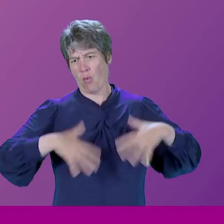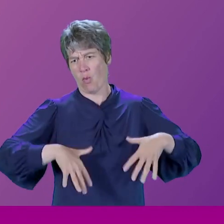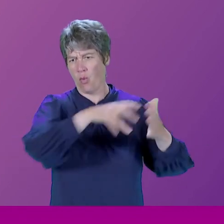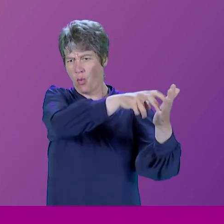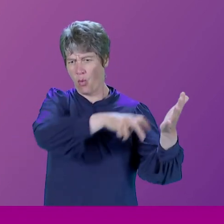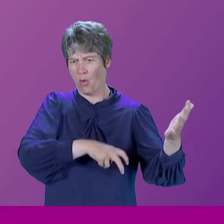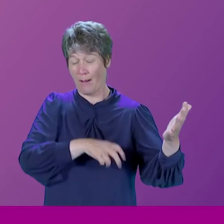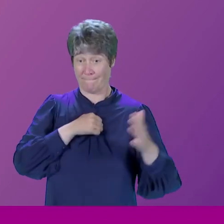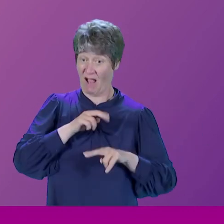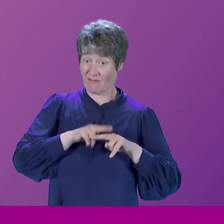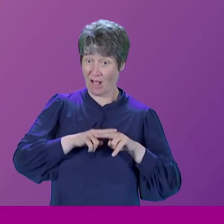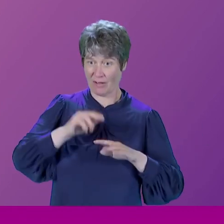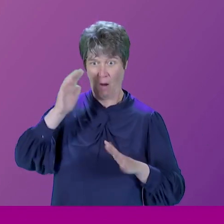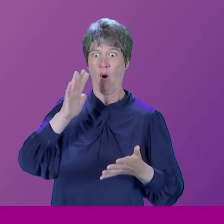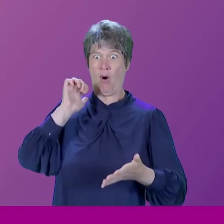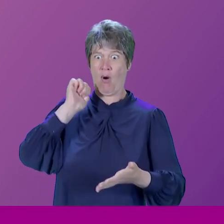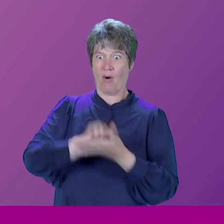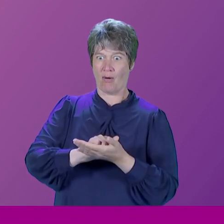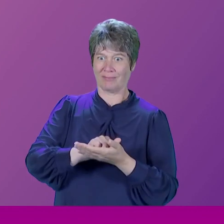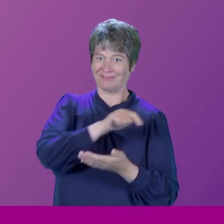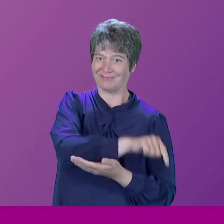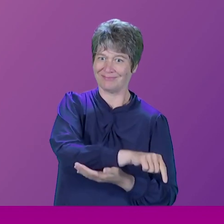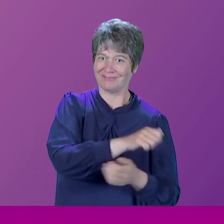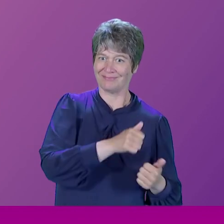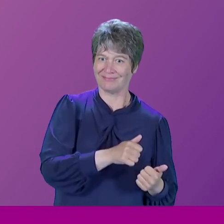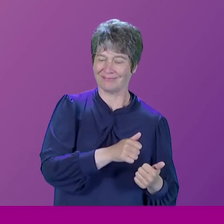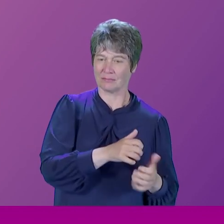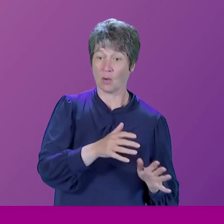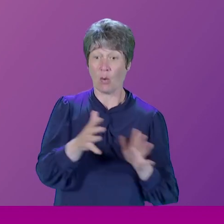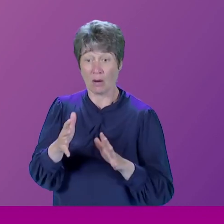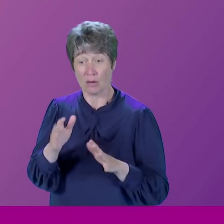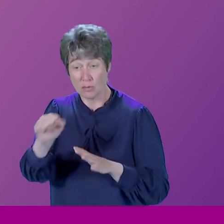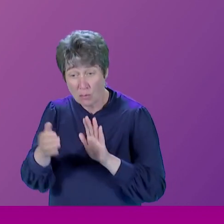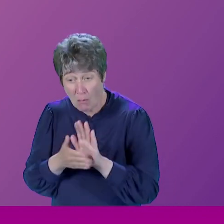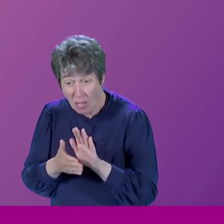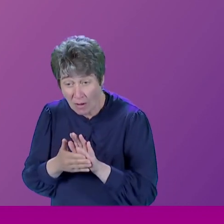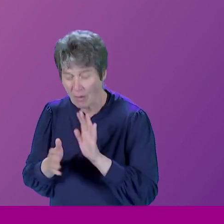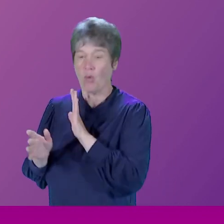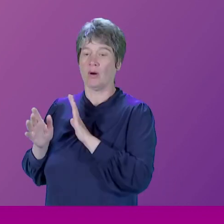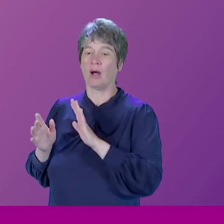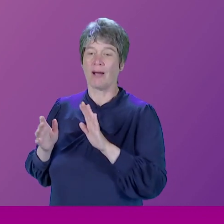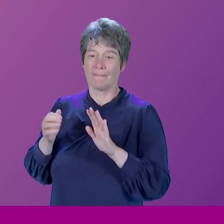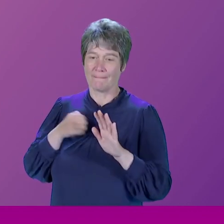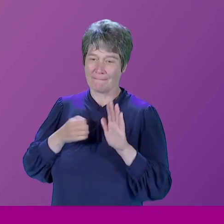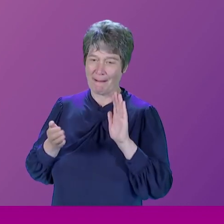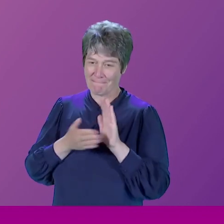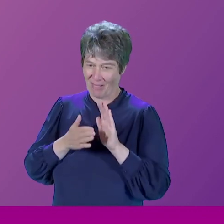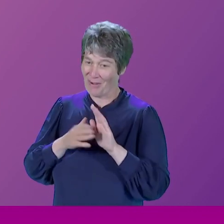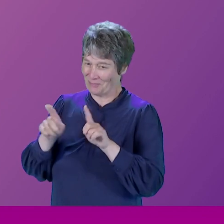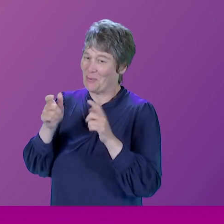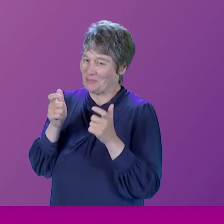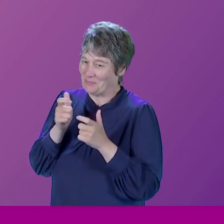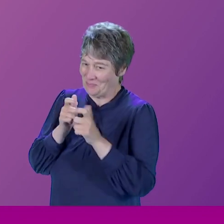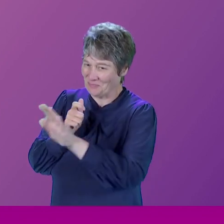So that's the context. And your mother? Oh, my, oh yeah. Does she? My mother was very amusing. So she,